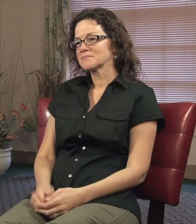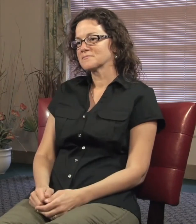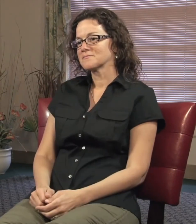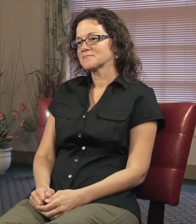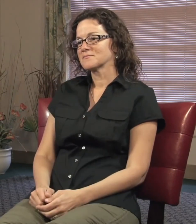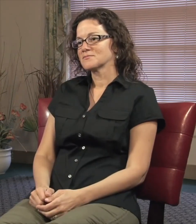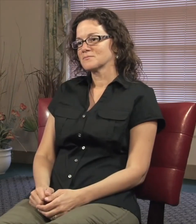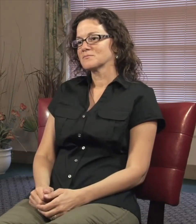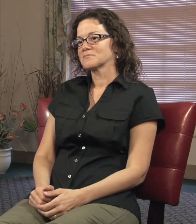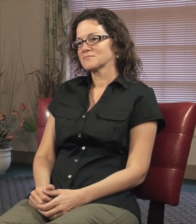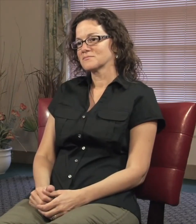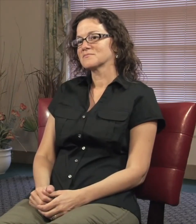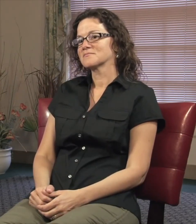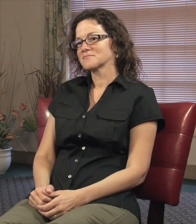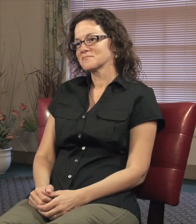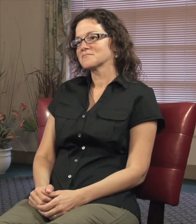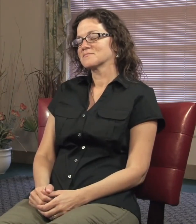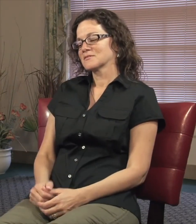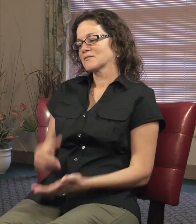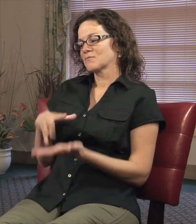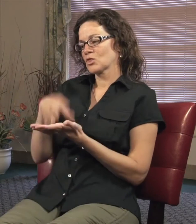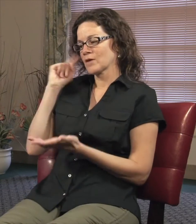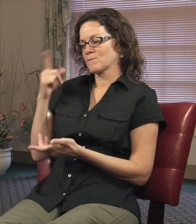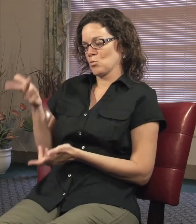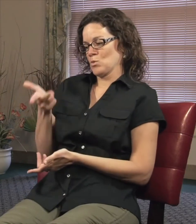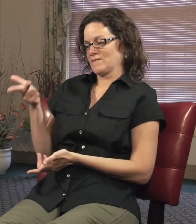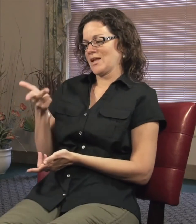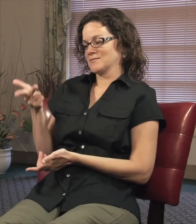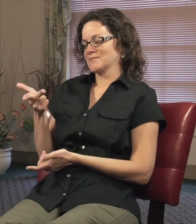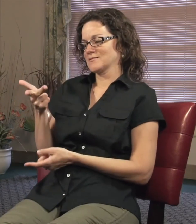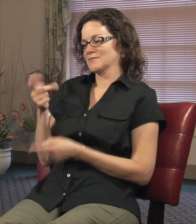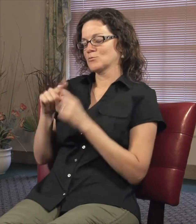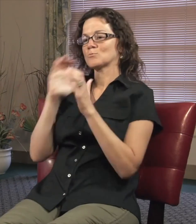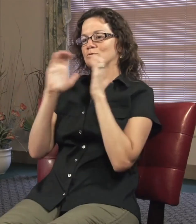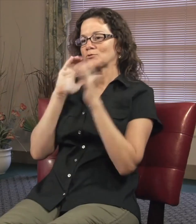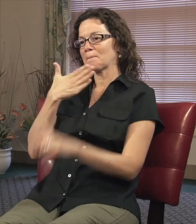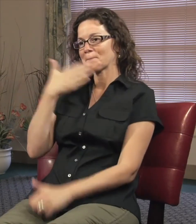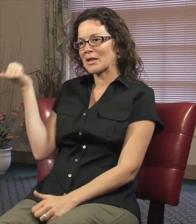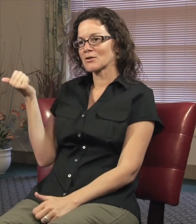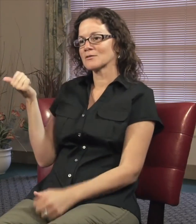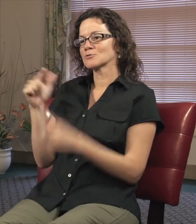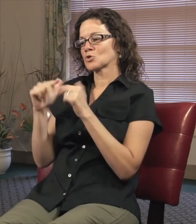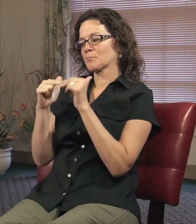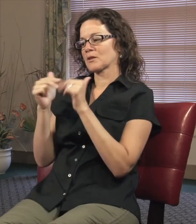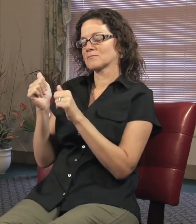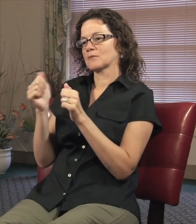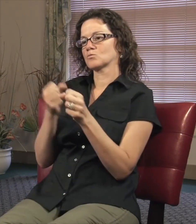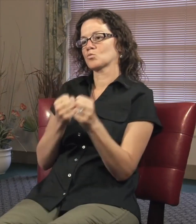Family therapy with my children has really helped me to learn to like myself more. And it has also helped me learn to